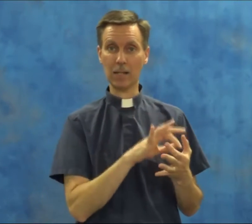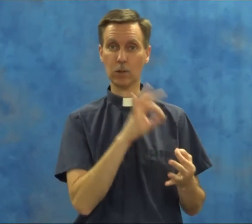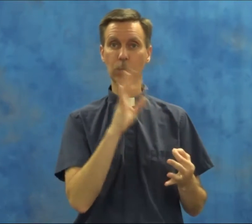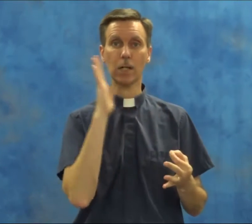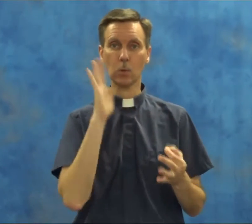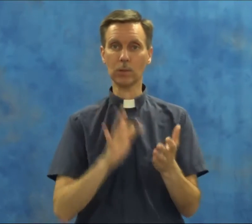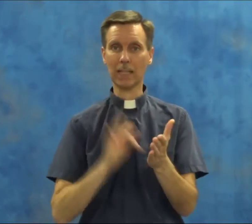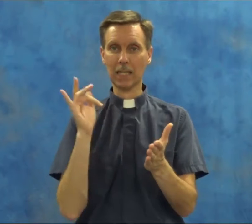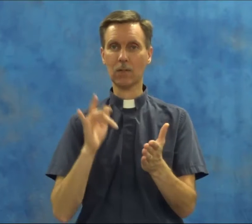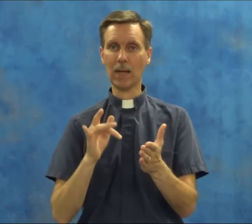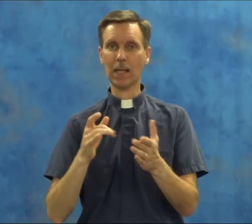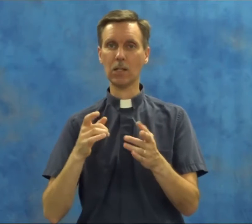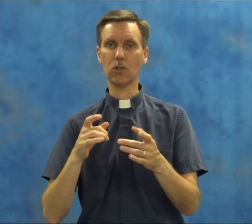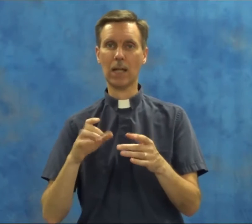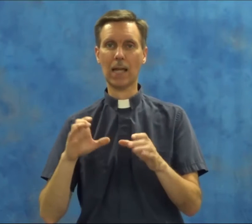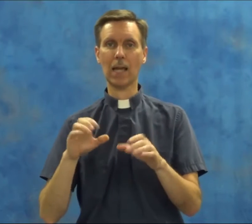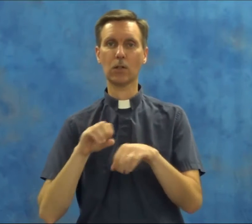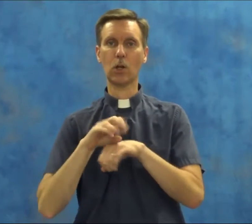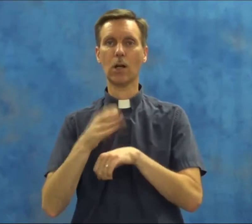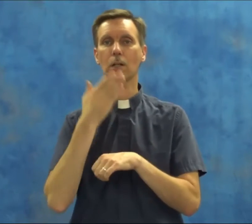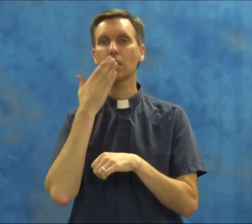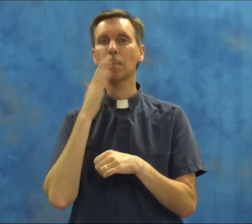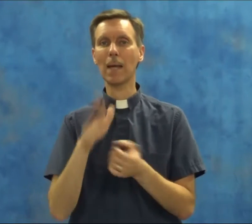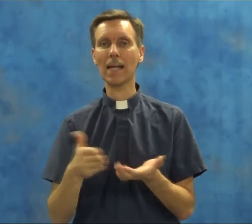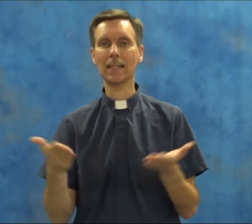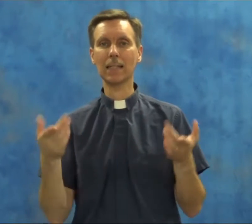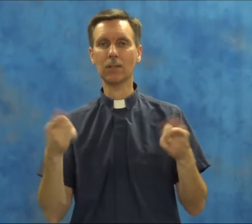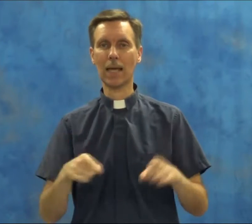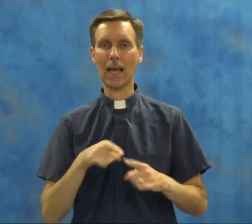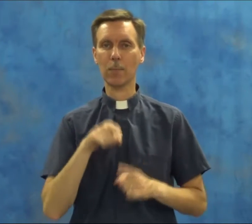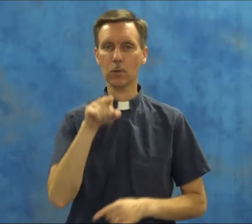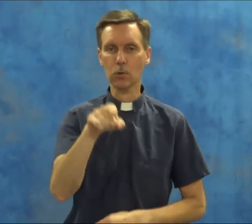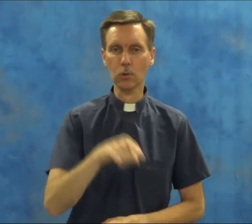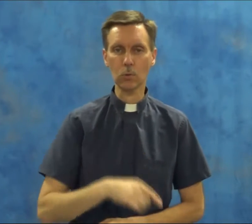spirit will take advantage and cause bad things to happen to you.